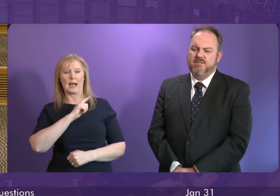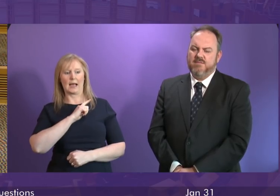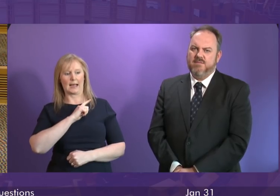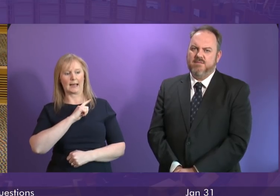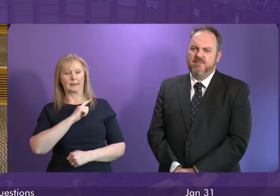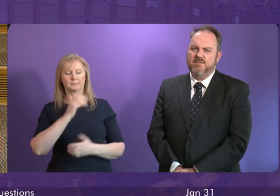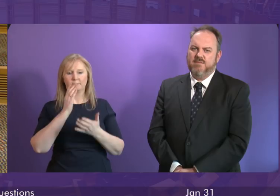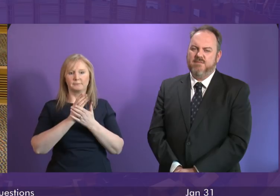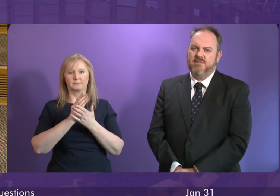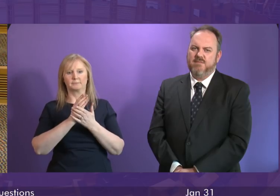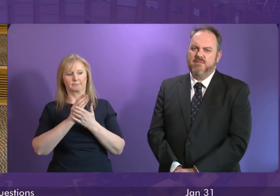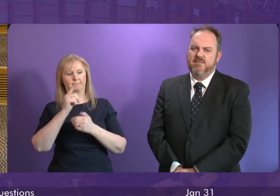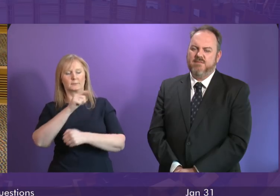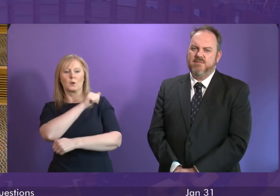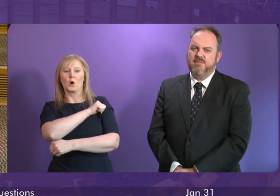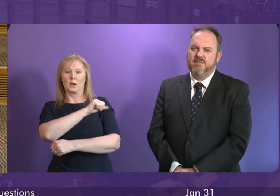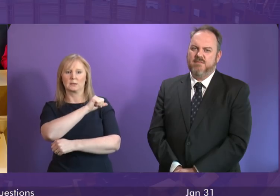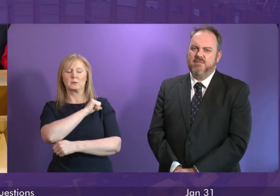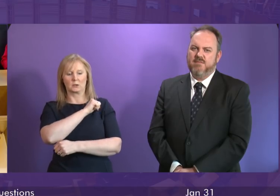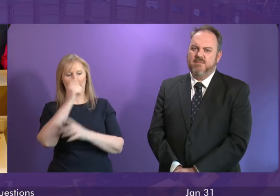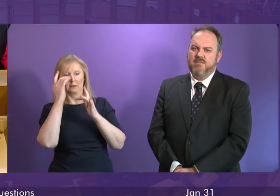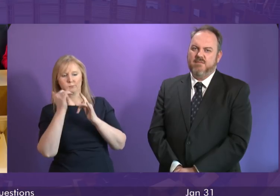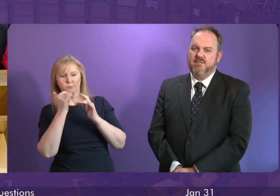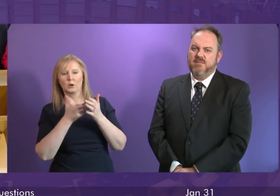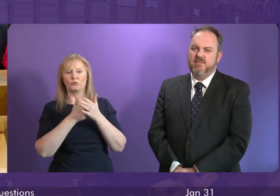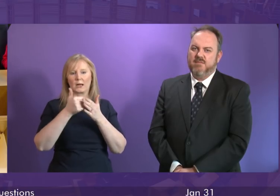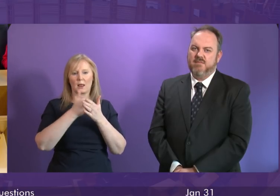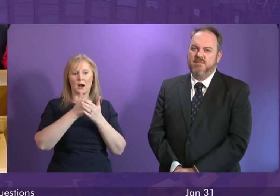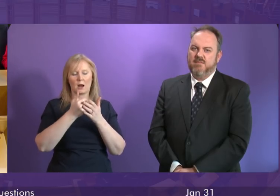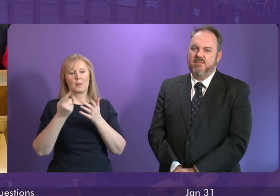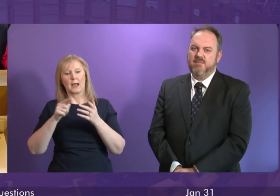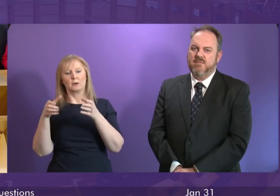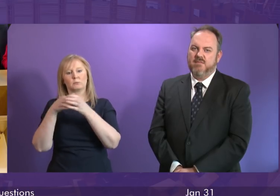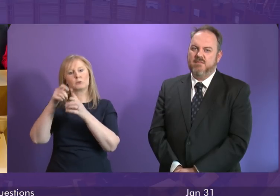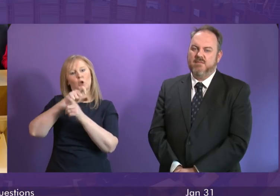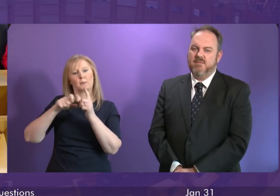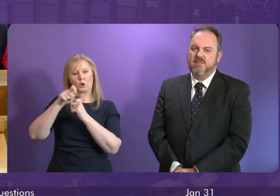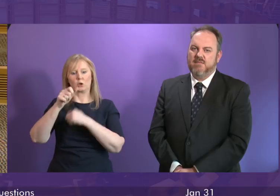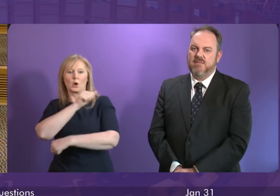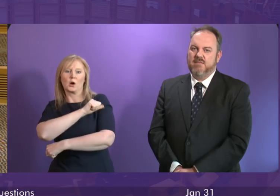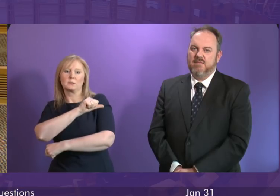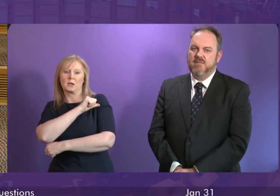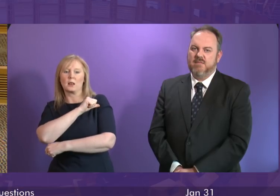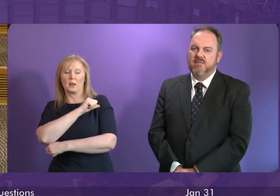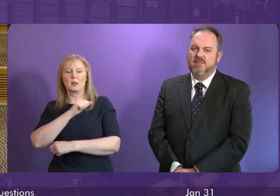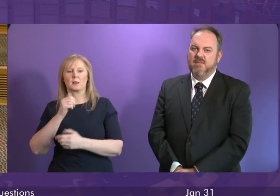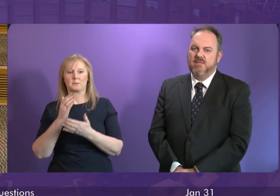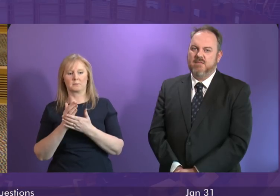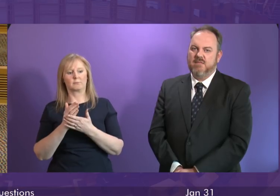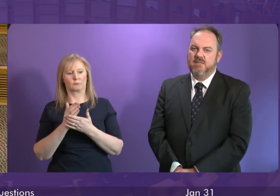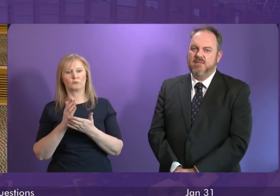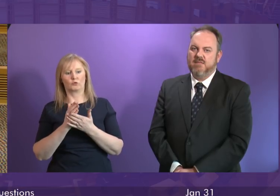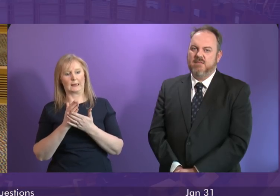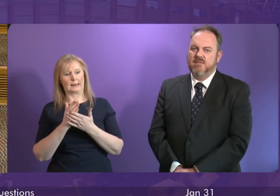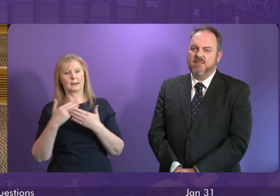will be the case that acute hospitals are perhaps inspected more regularly than smaller community-based hospitals. And, of course, it is up to